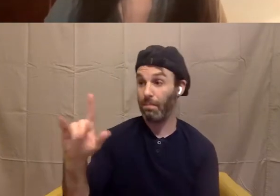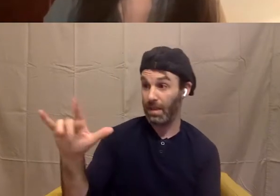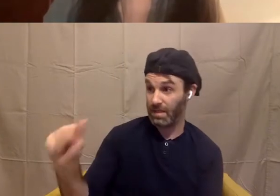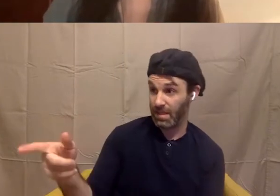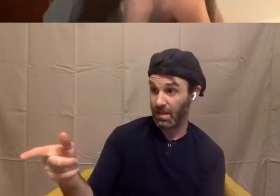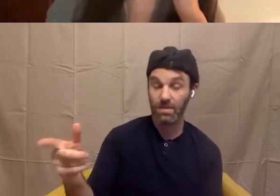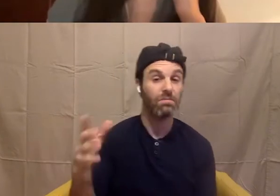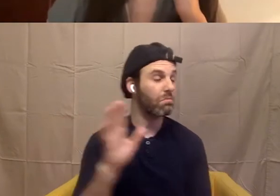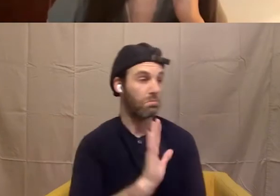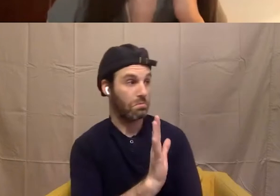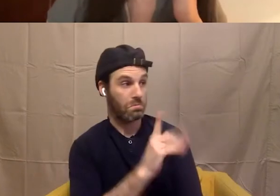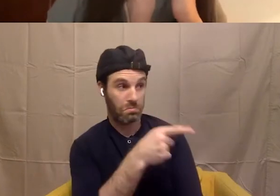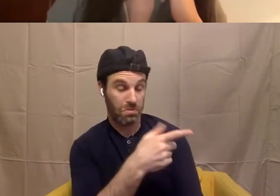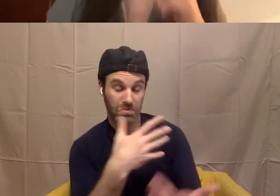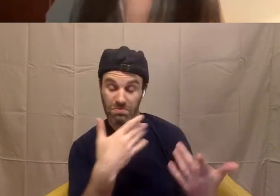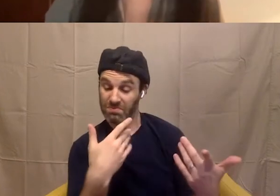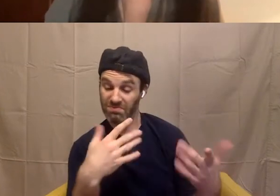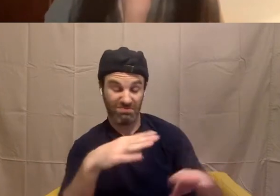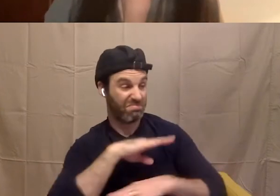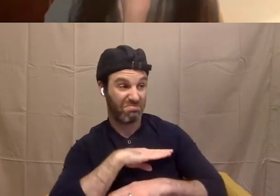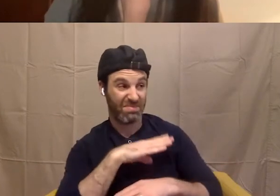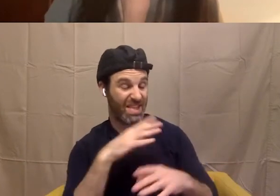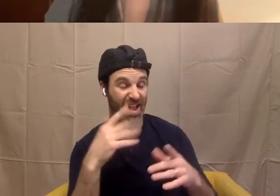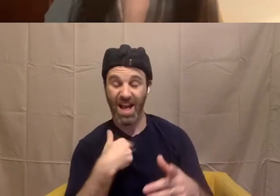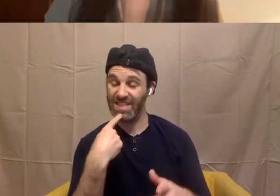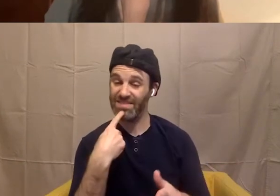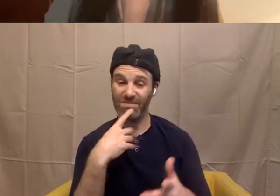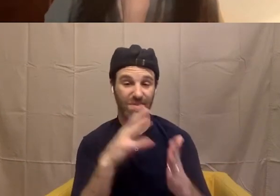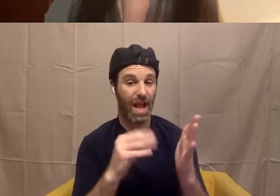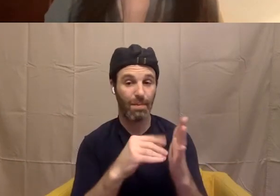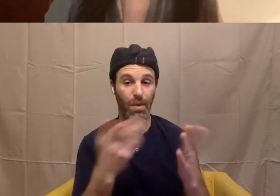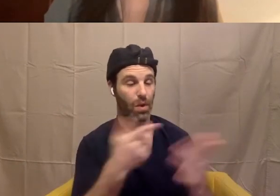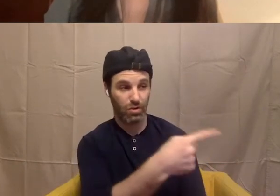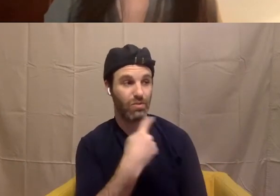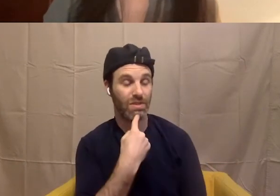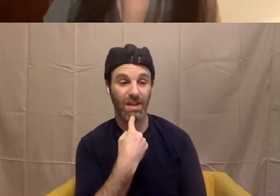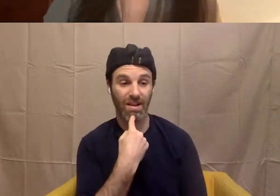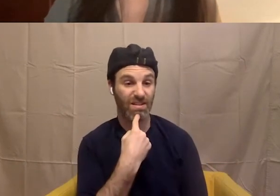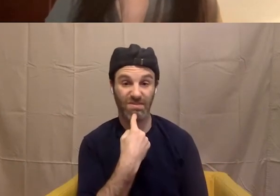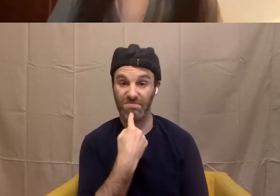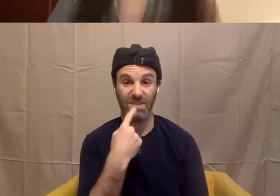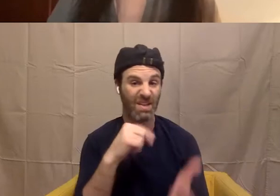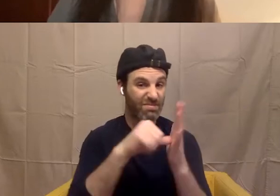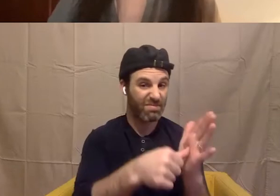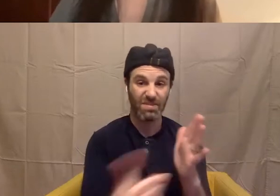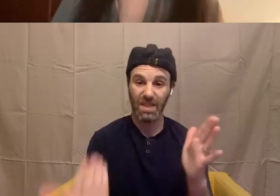I echo everything and, and want to really echo the part about removing